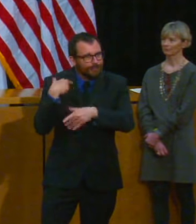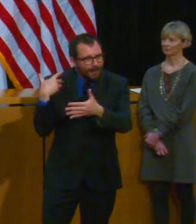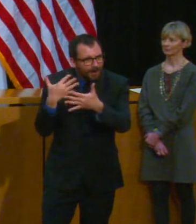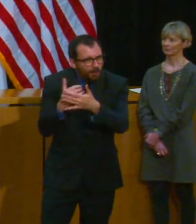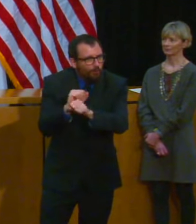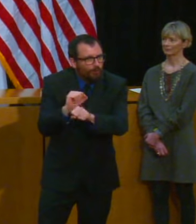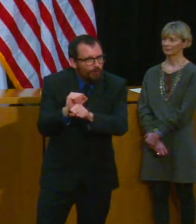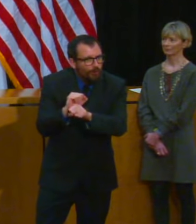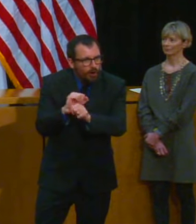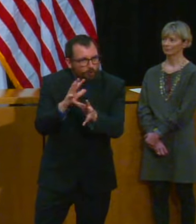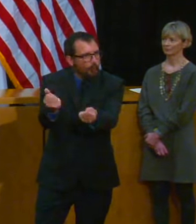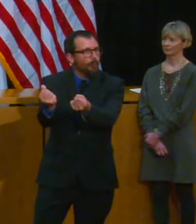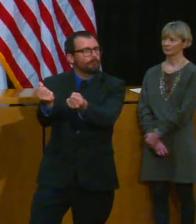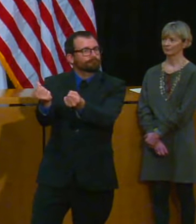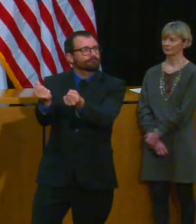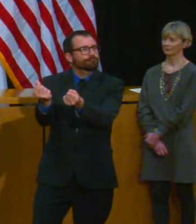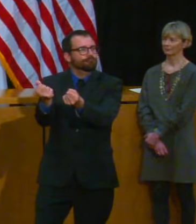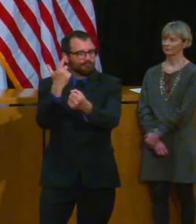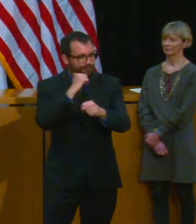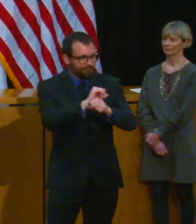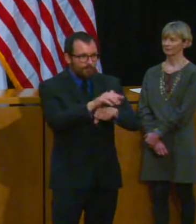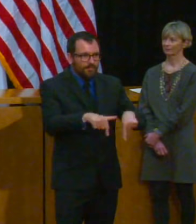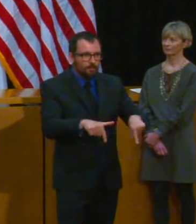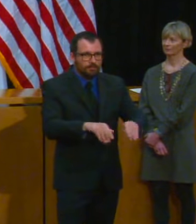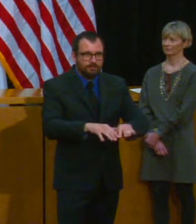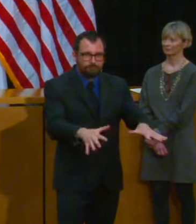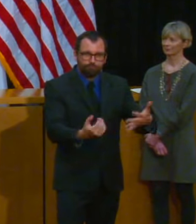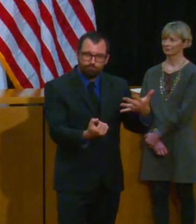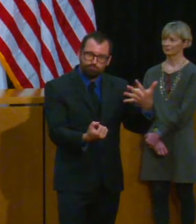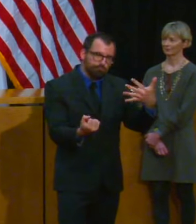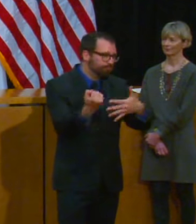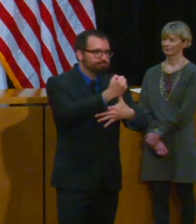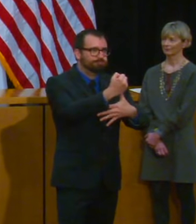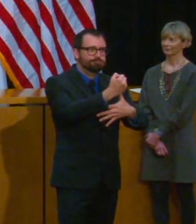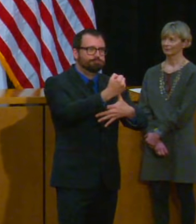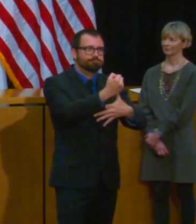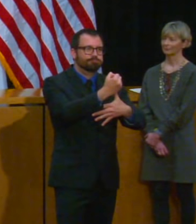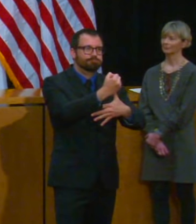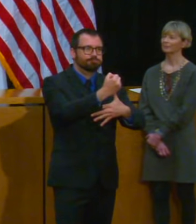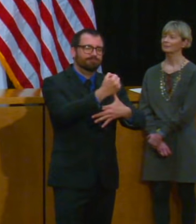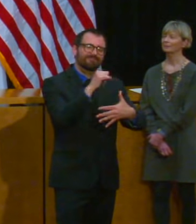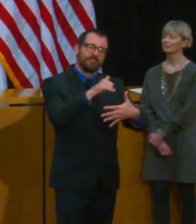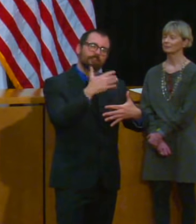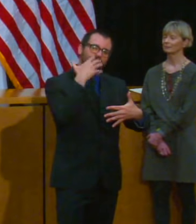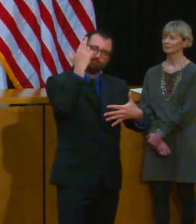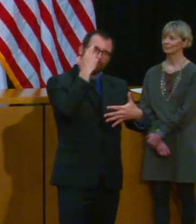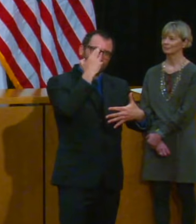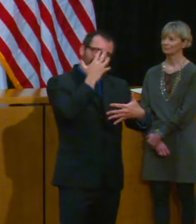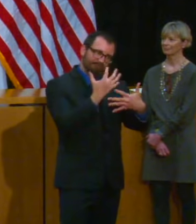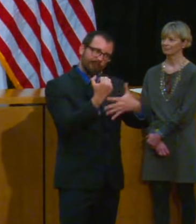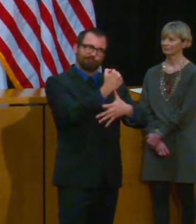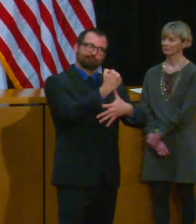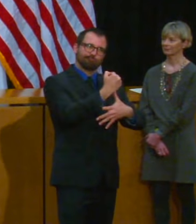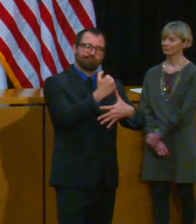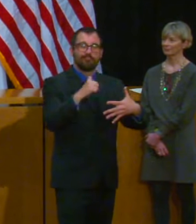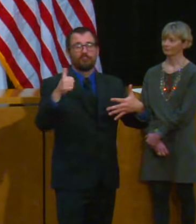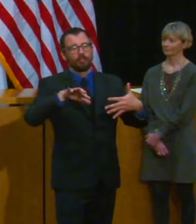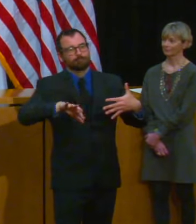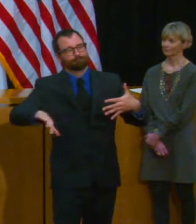sort of danger associated with the virus but I'm hoping that a lot of that stuff will find a way back into the conversation